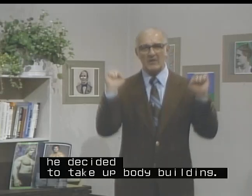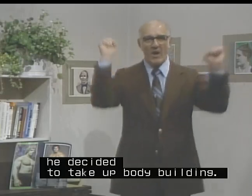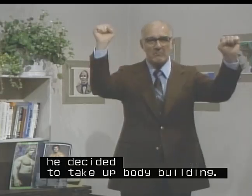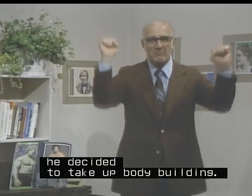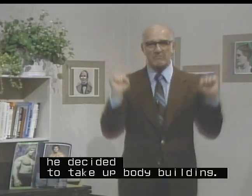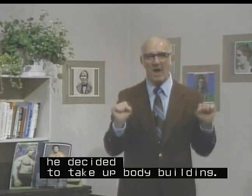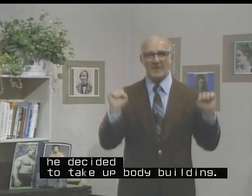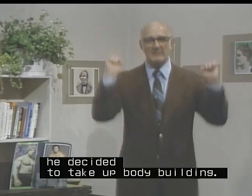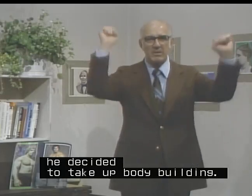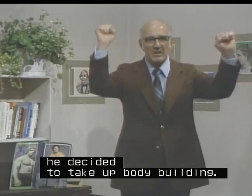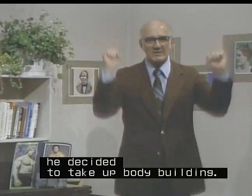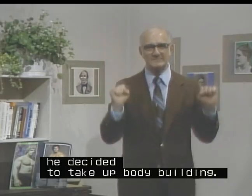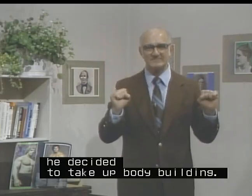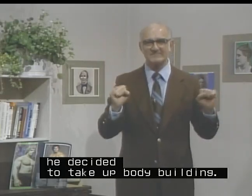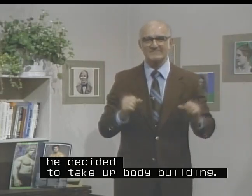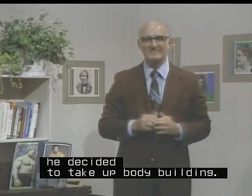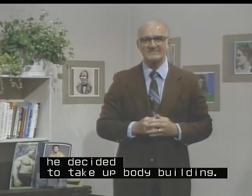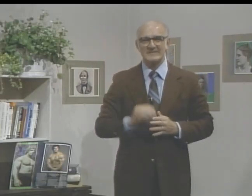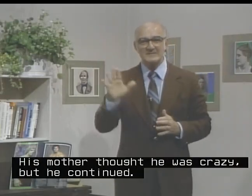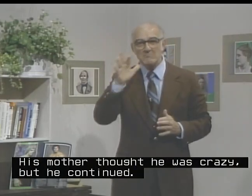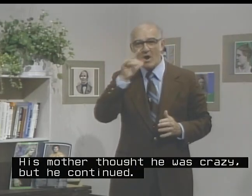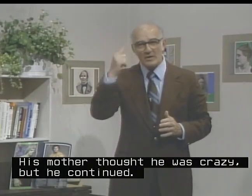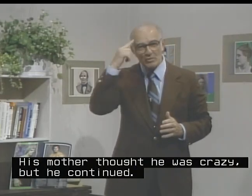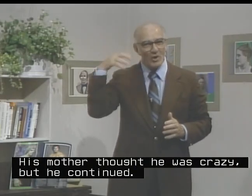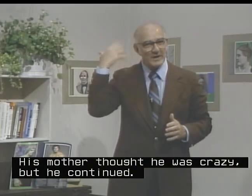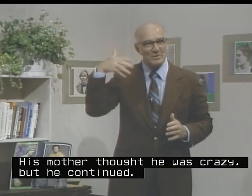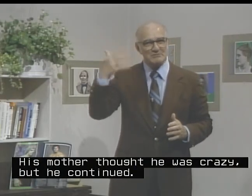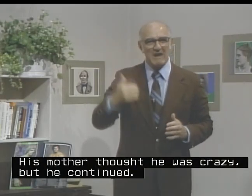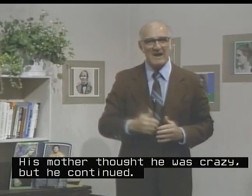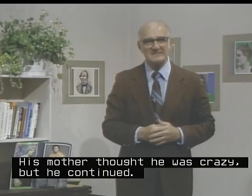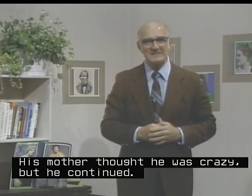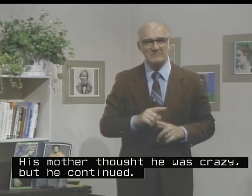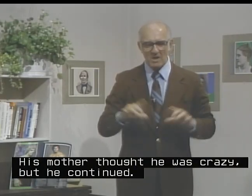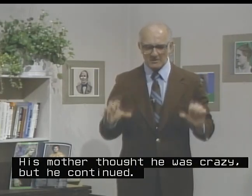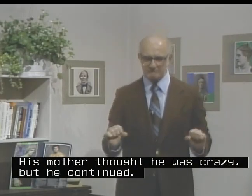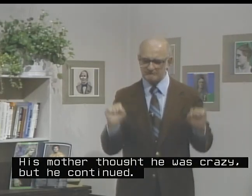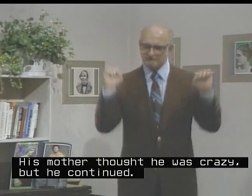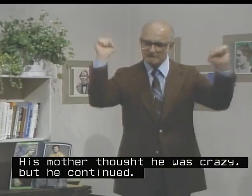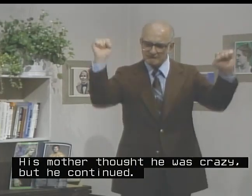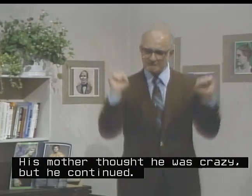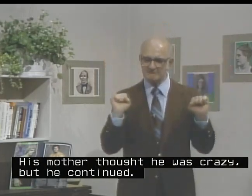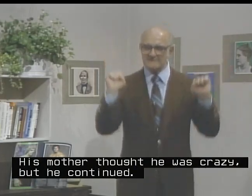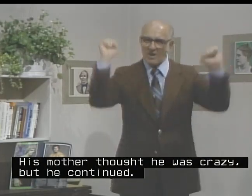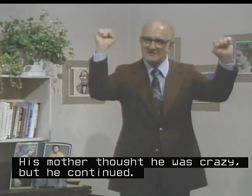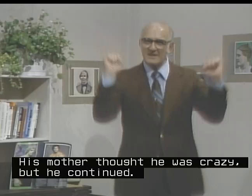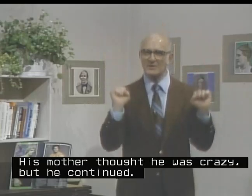up bodybuilding. His mother thought he was crazy, but continued.